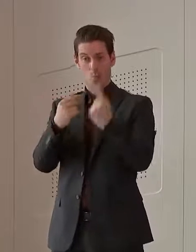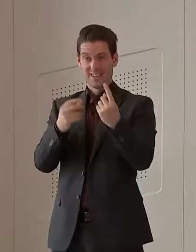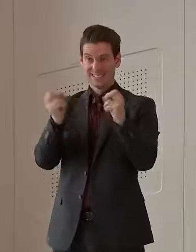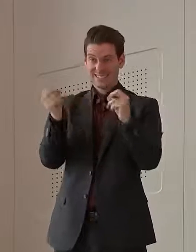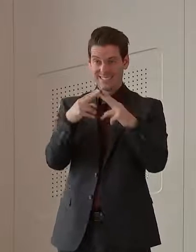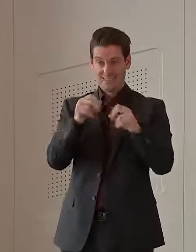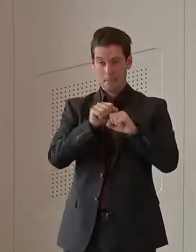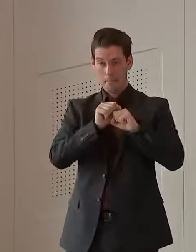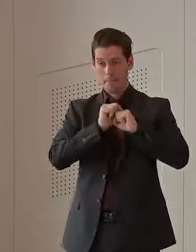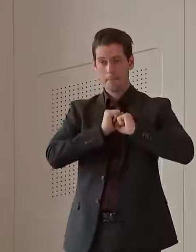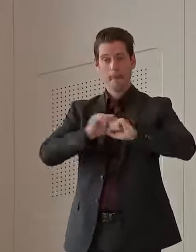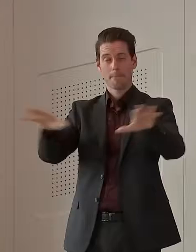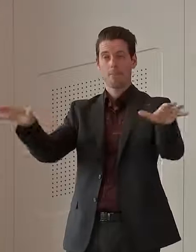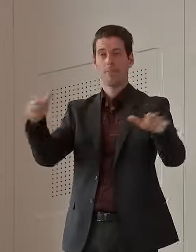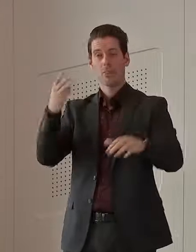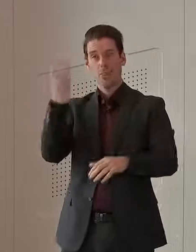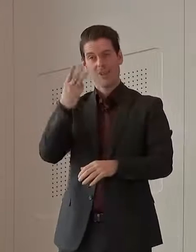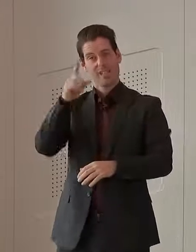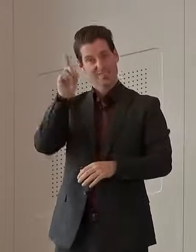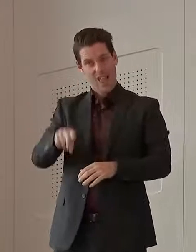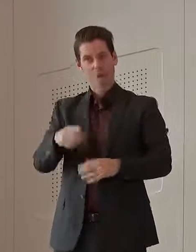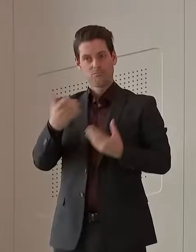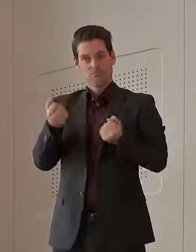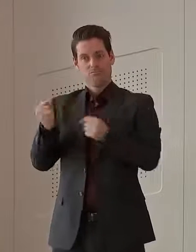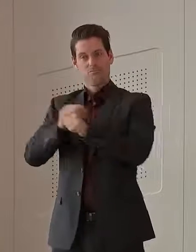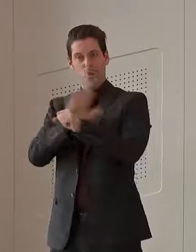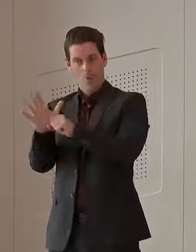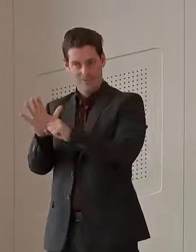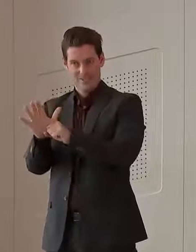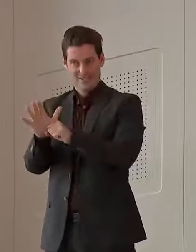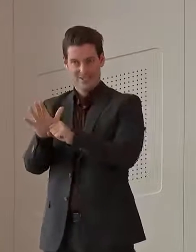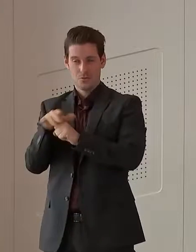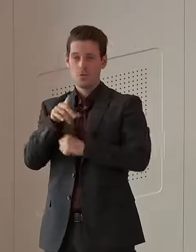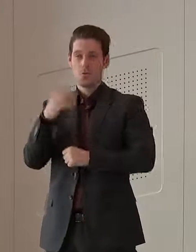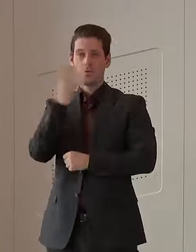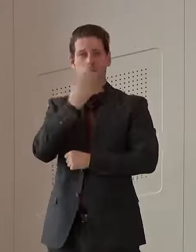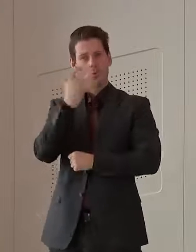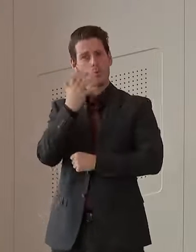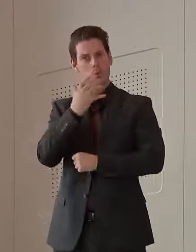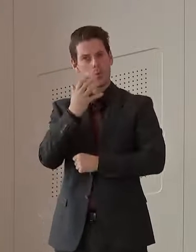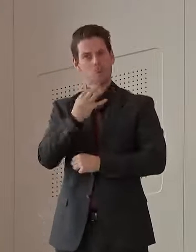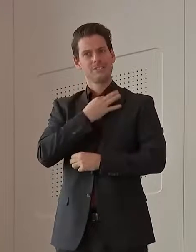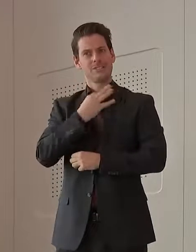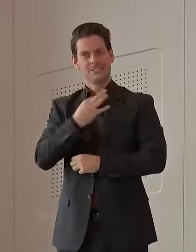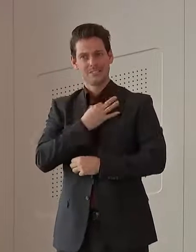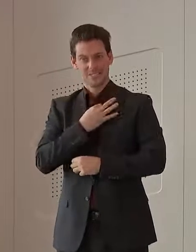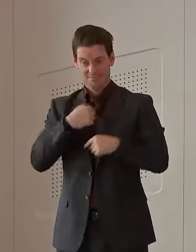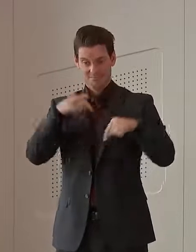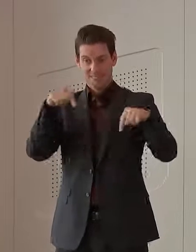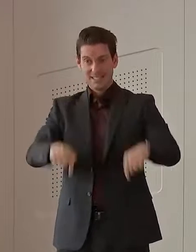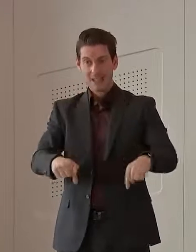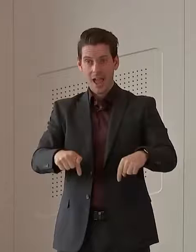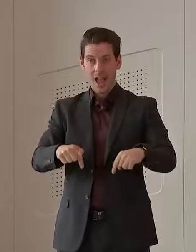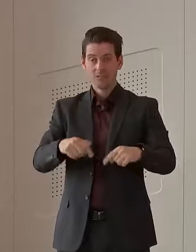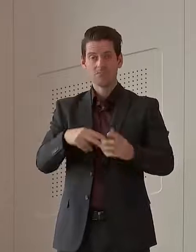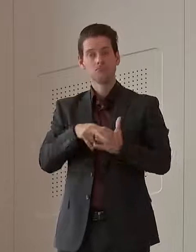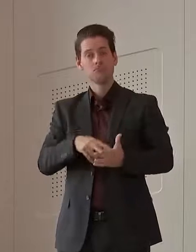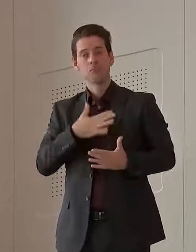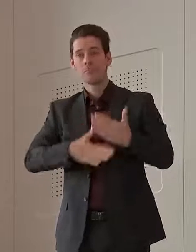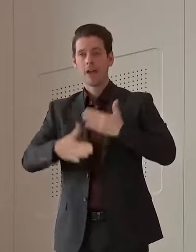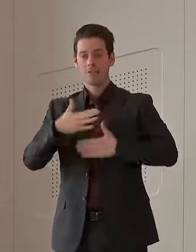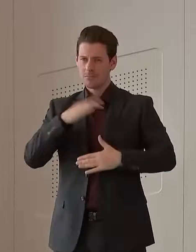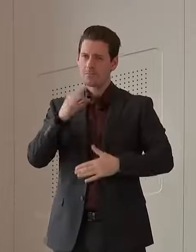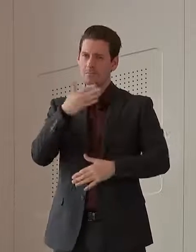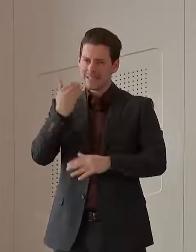cluster that started with one person on the 16th of June. So we cannot wait. Please, I know that we're doing so well in